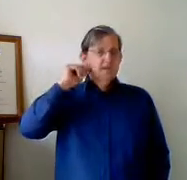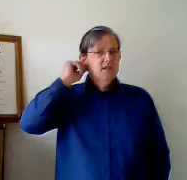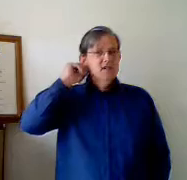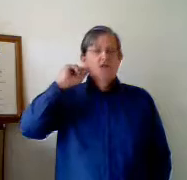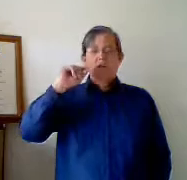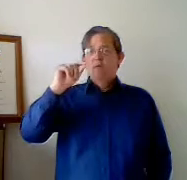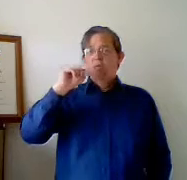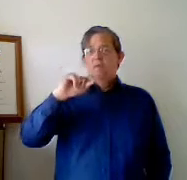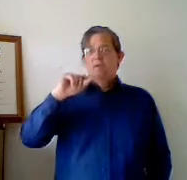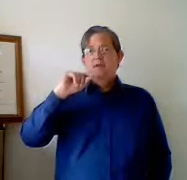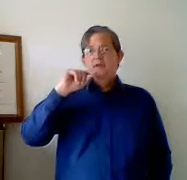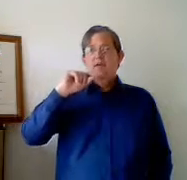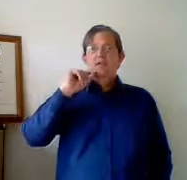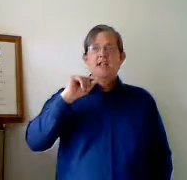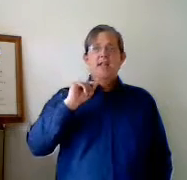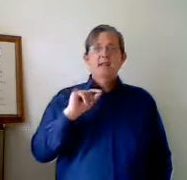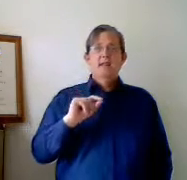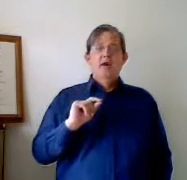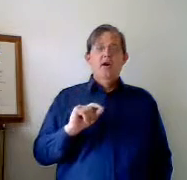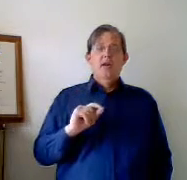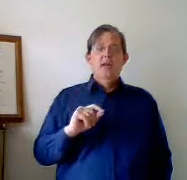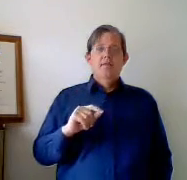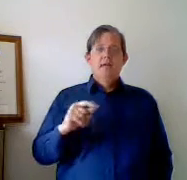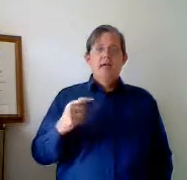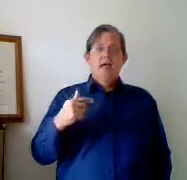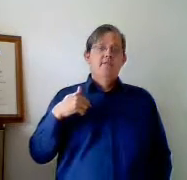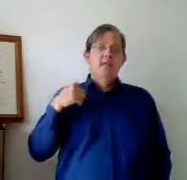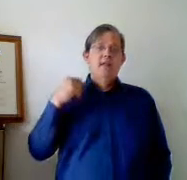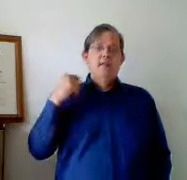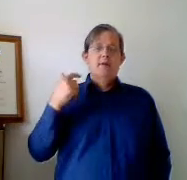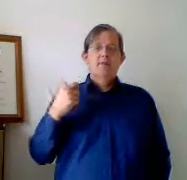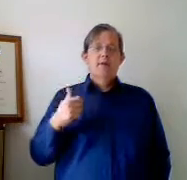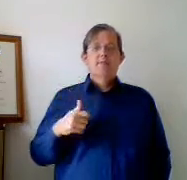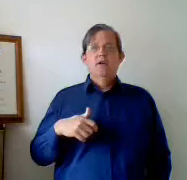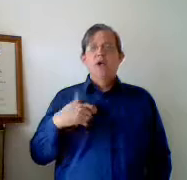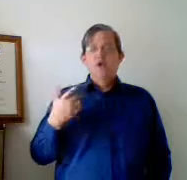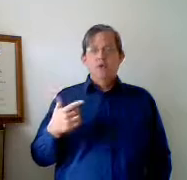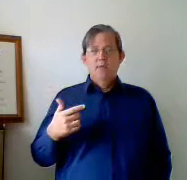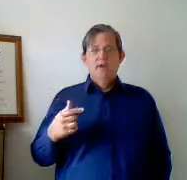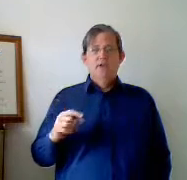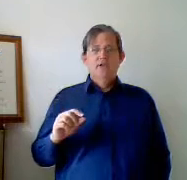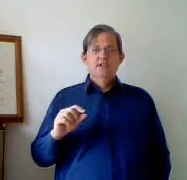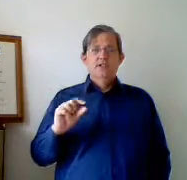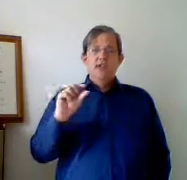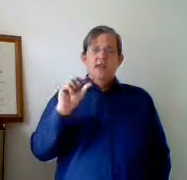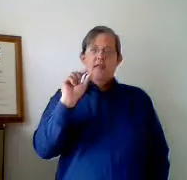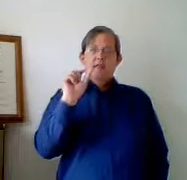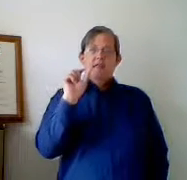are the ones that put their first name in there only. And if you look at companies like McDonald's Corporation you will see that